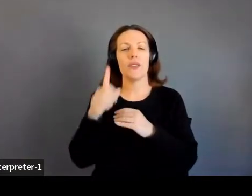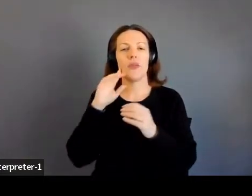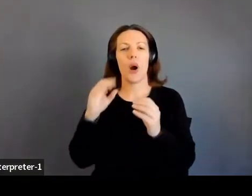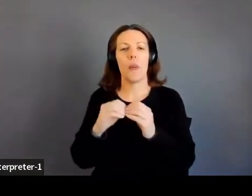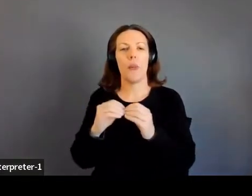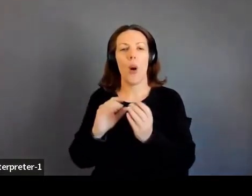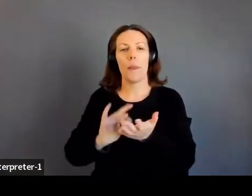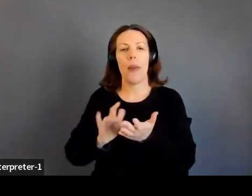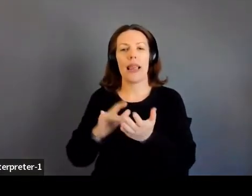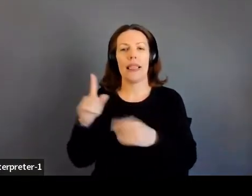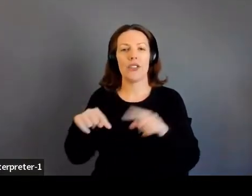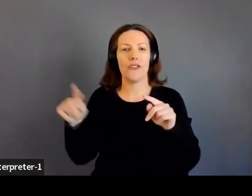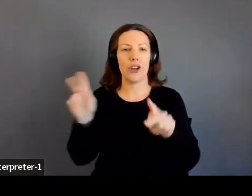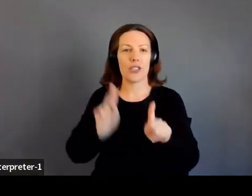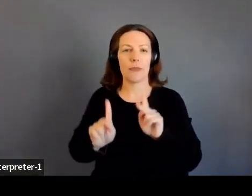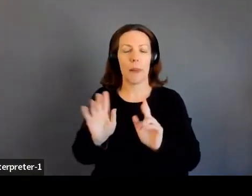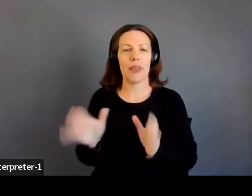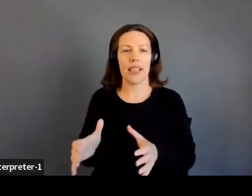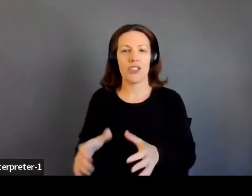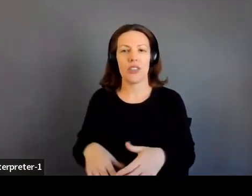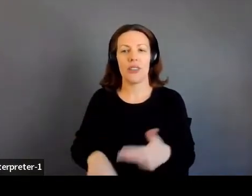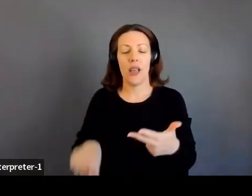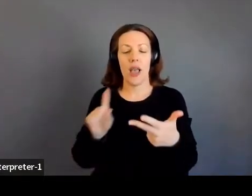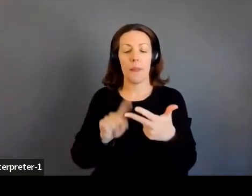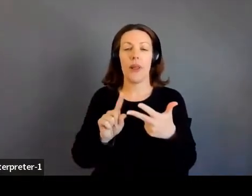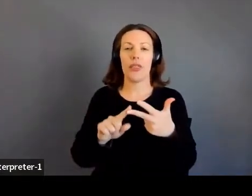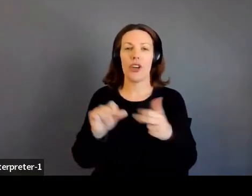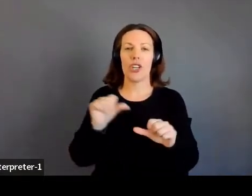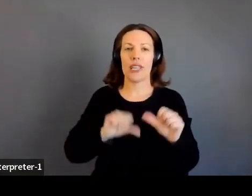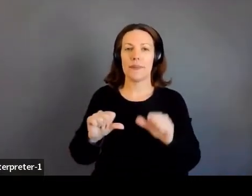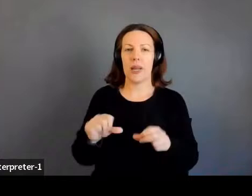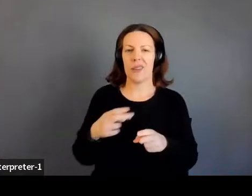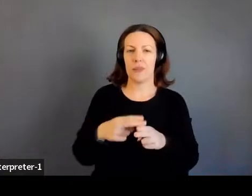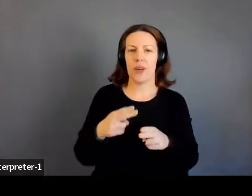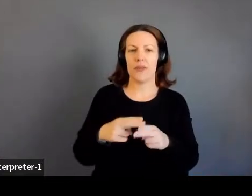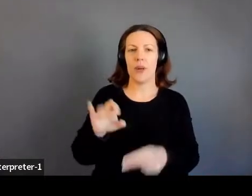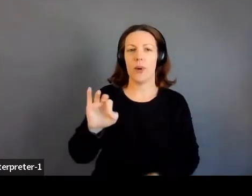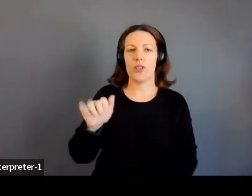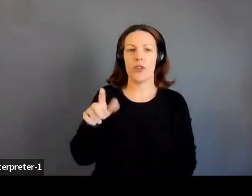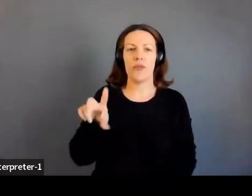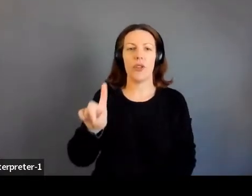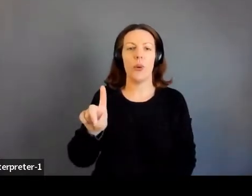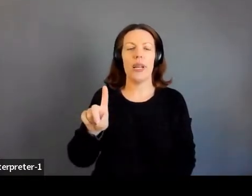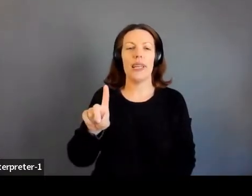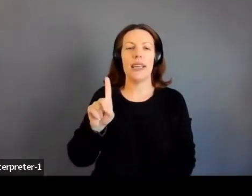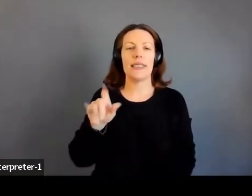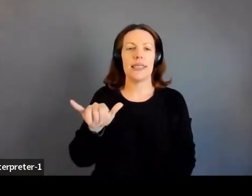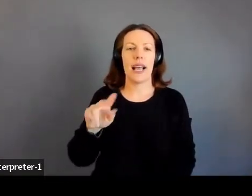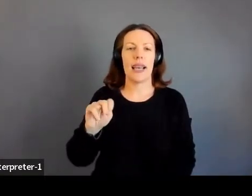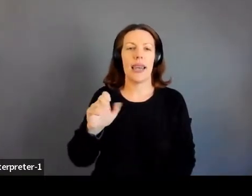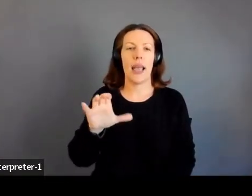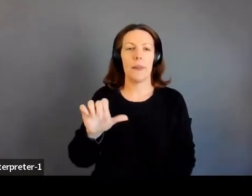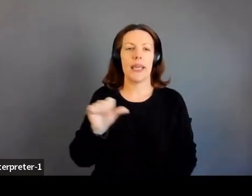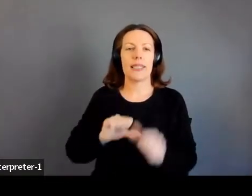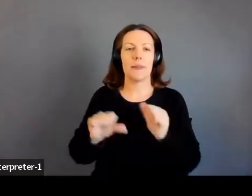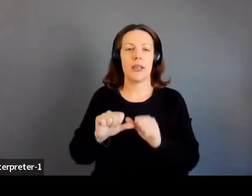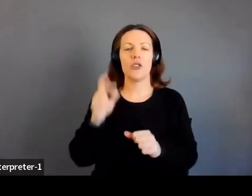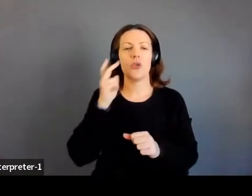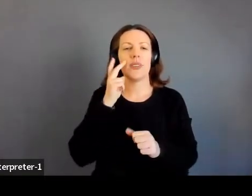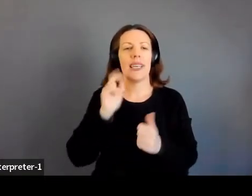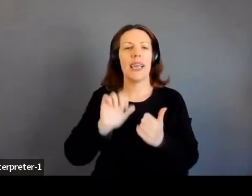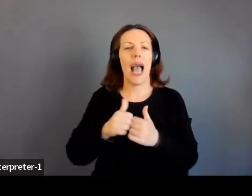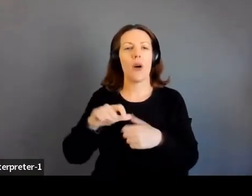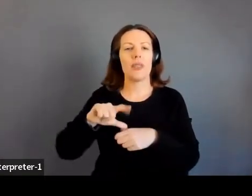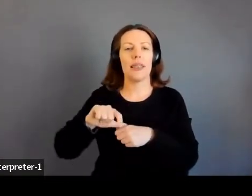population. And then the third experiment really briefly was a fluid dynamics experiment. It was specifically how does liquid behave